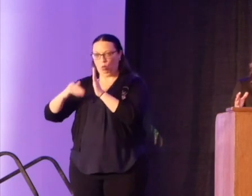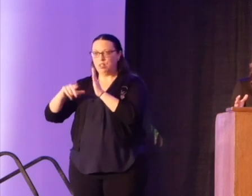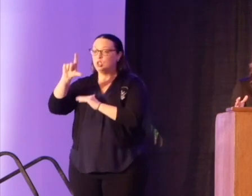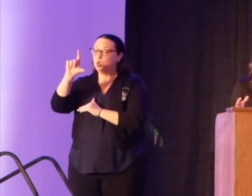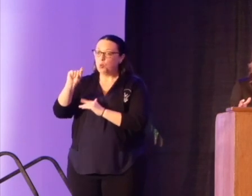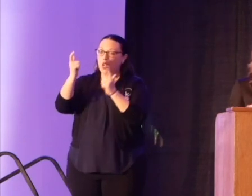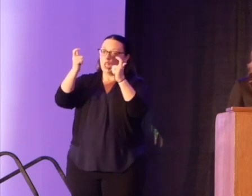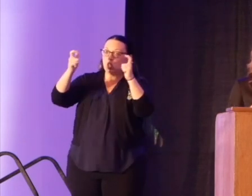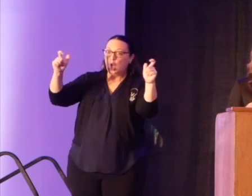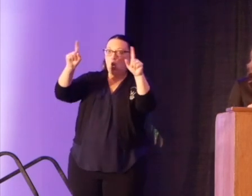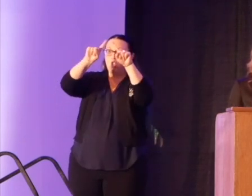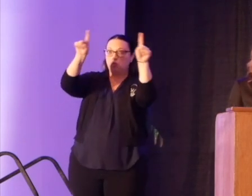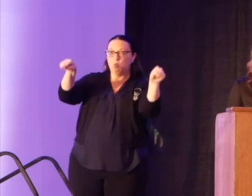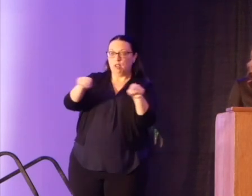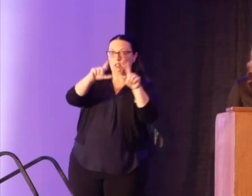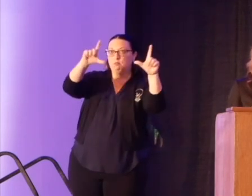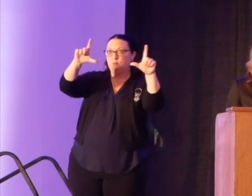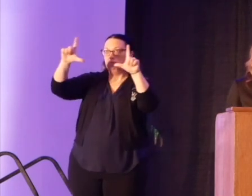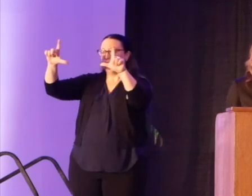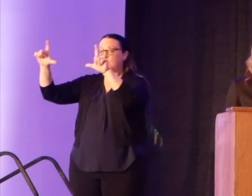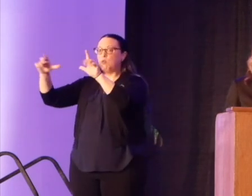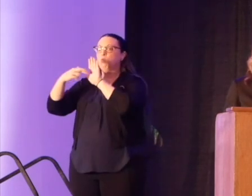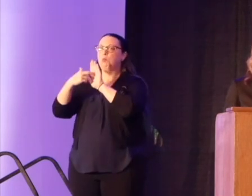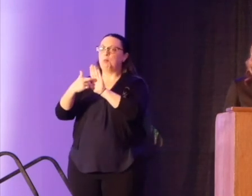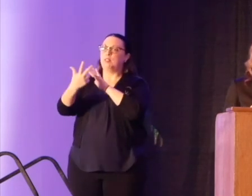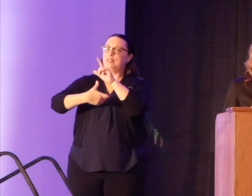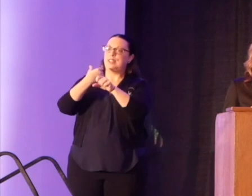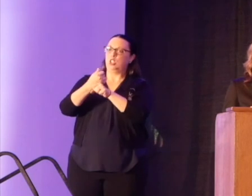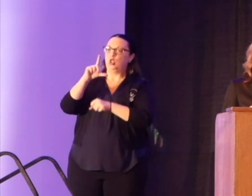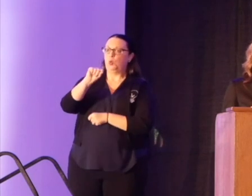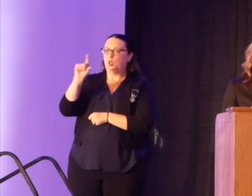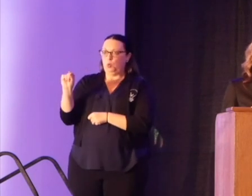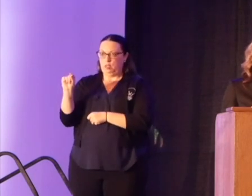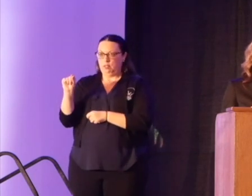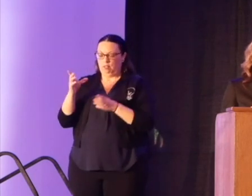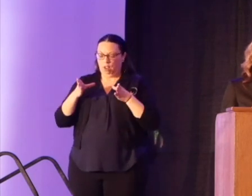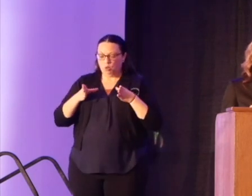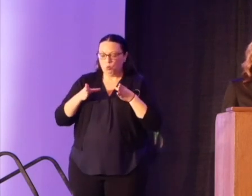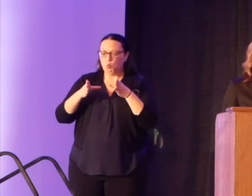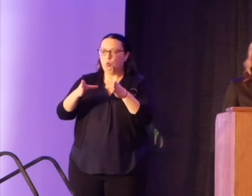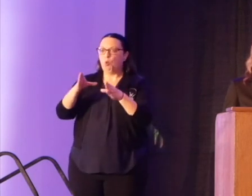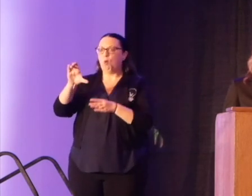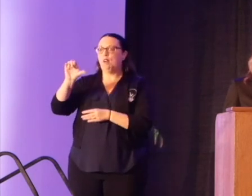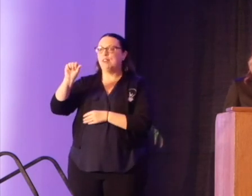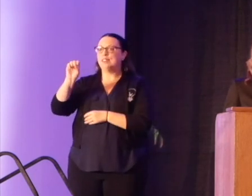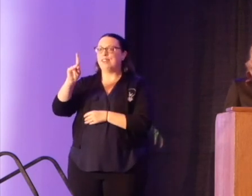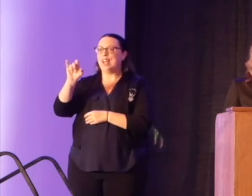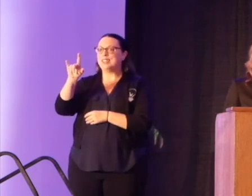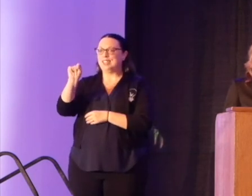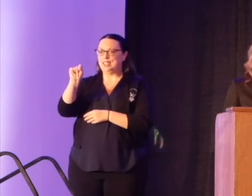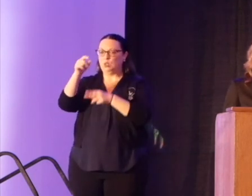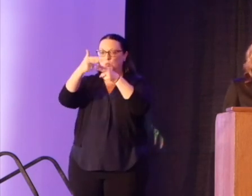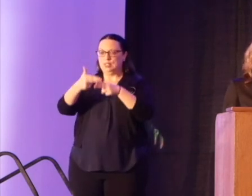large rectangles representing the year 2020 and a row of caskets with the names of victims of